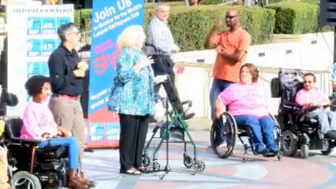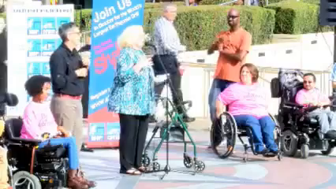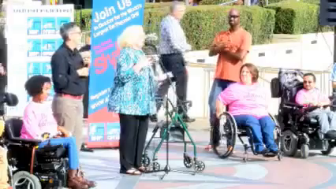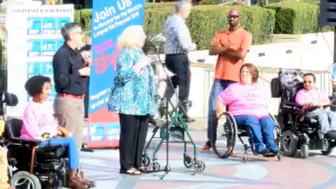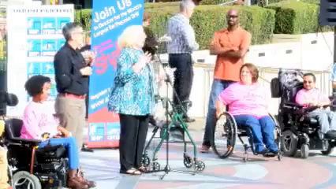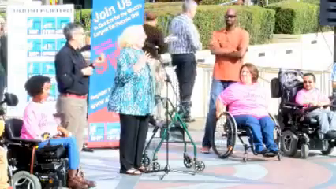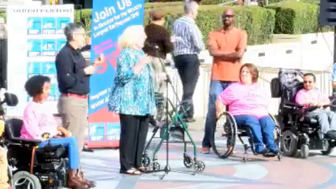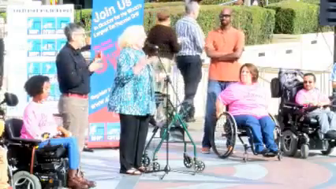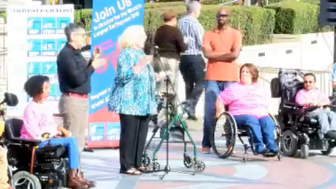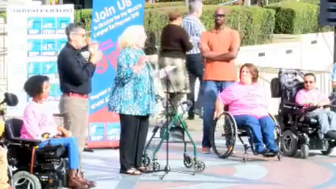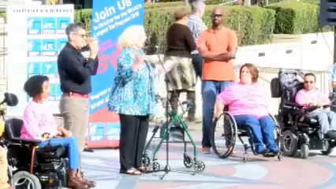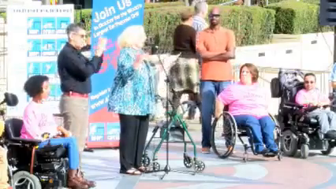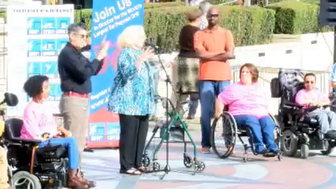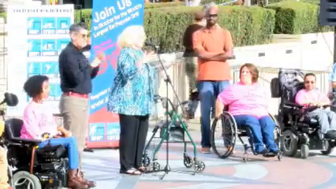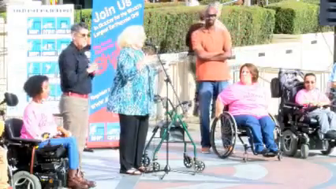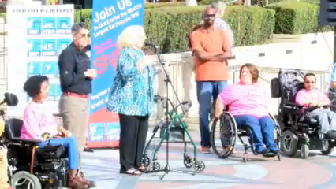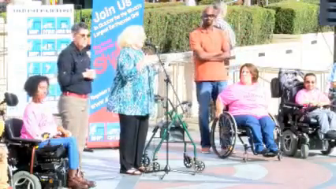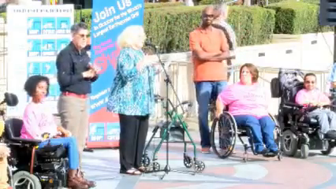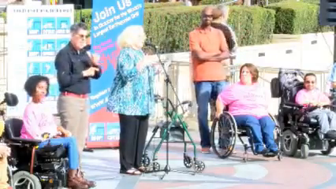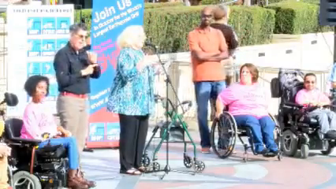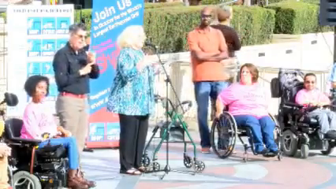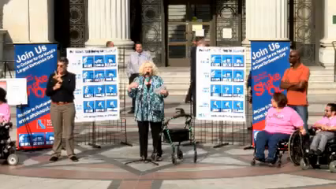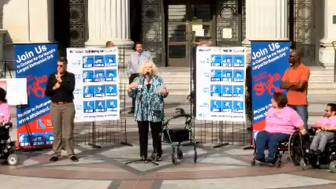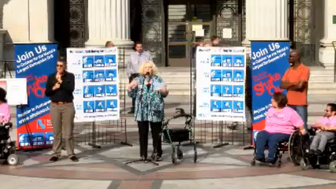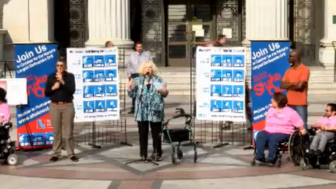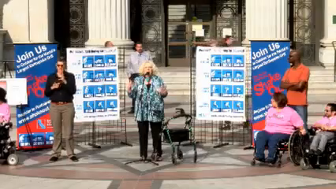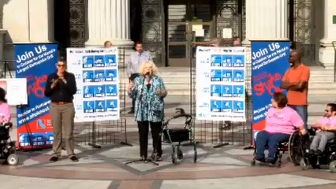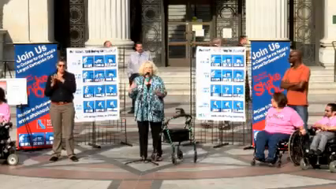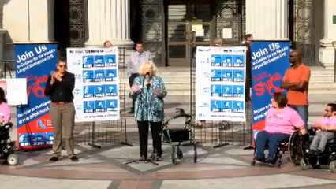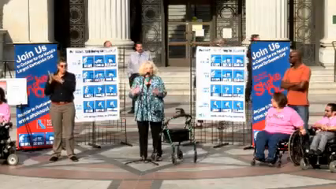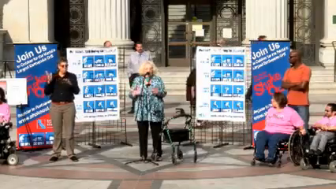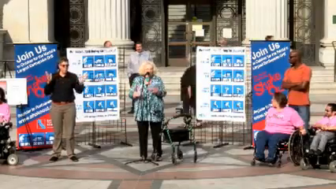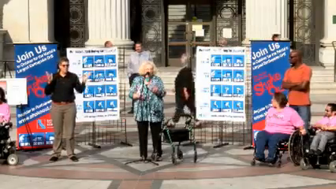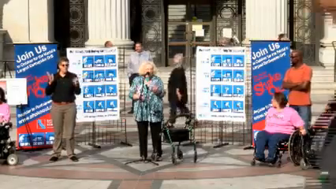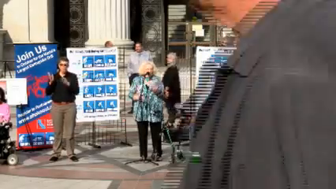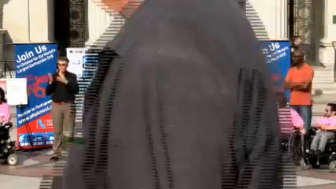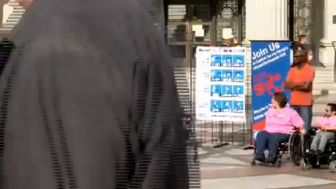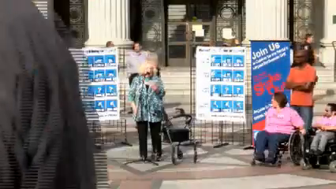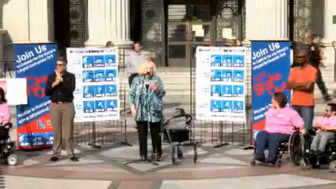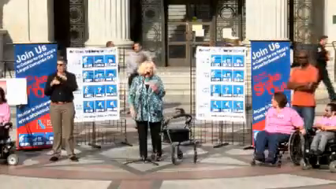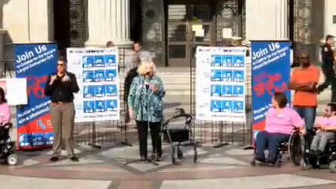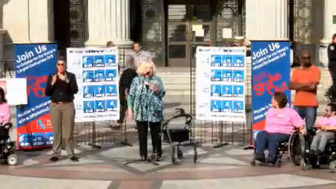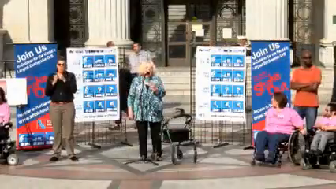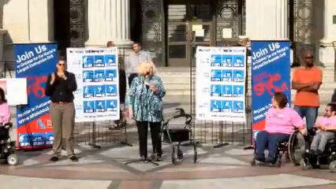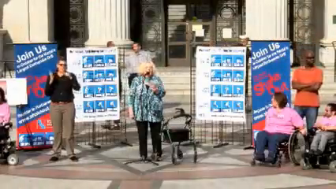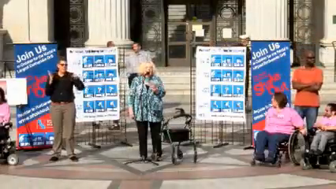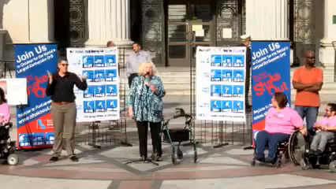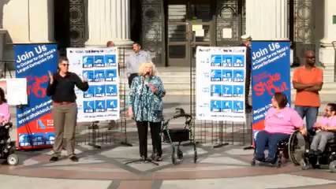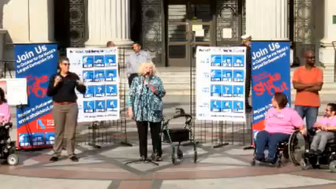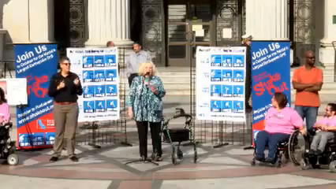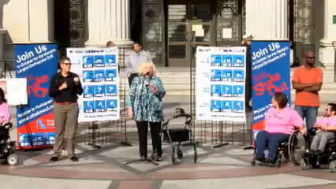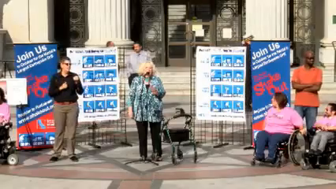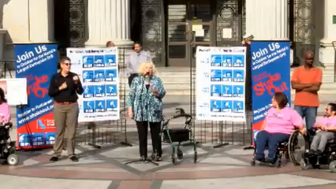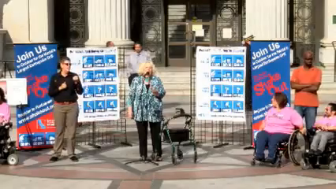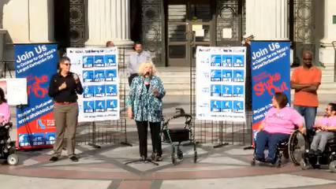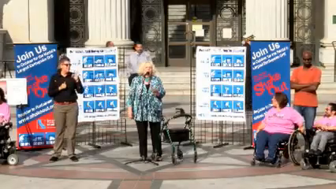So, the ADA encompasses rights for everyone around all that. In 1986,